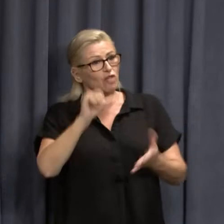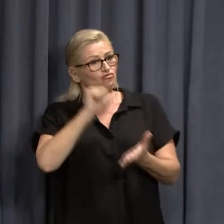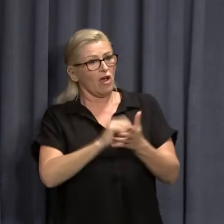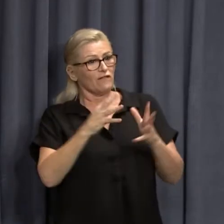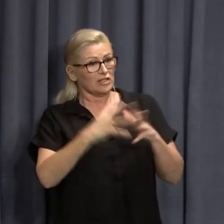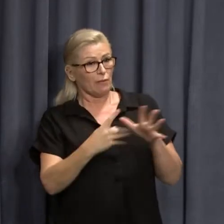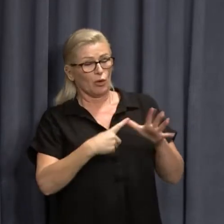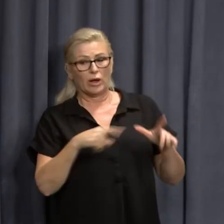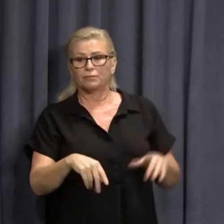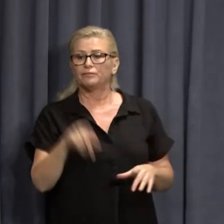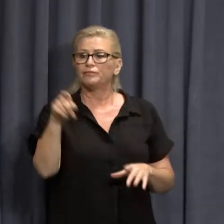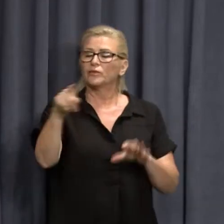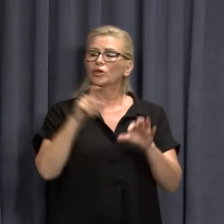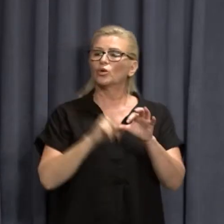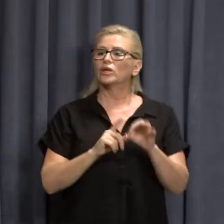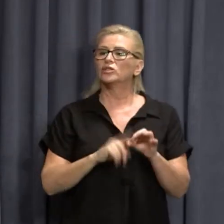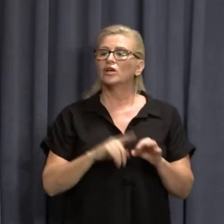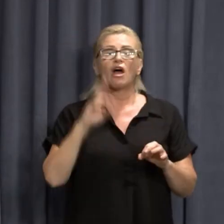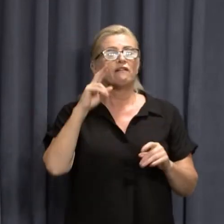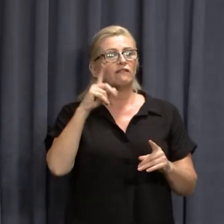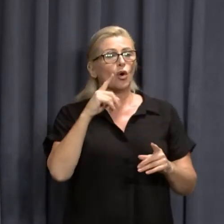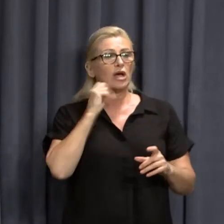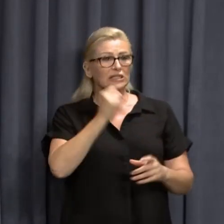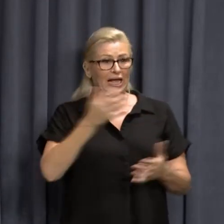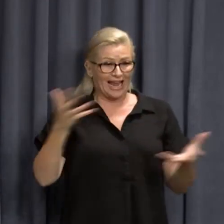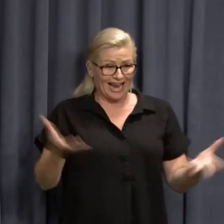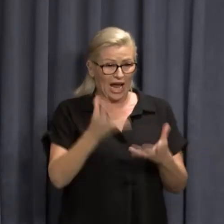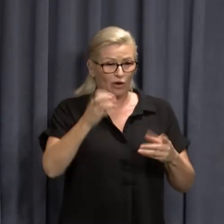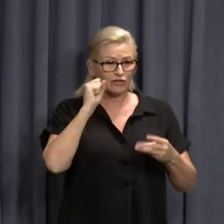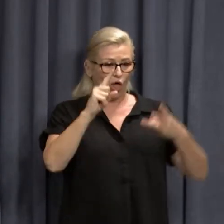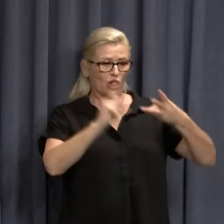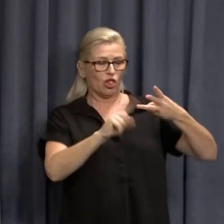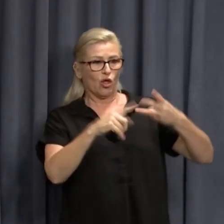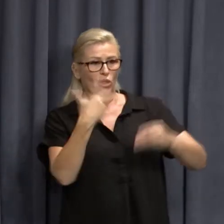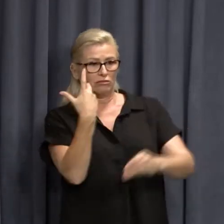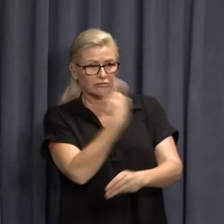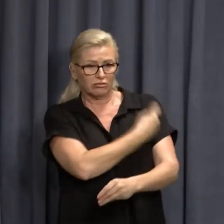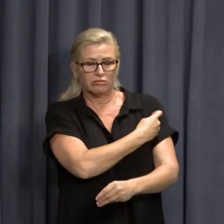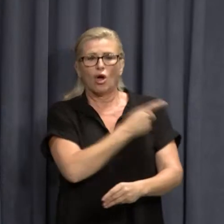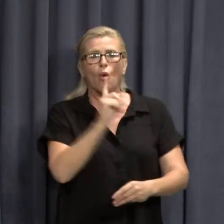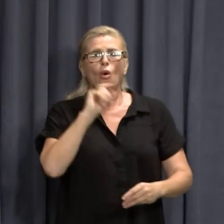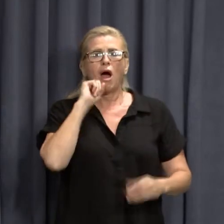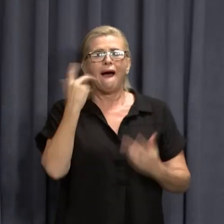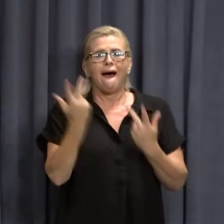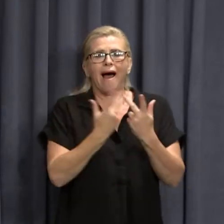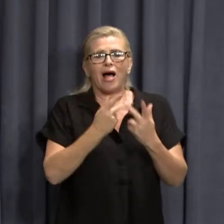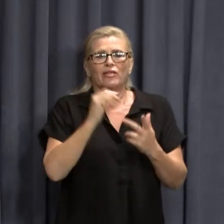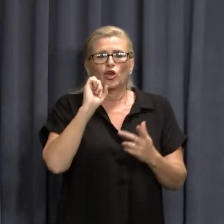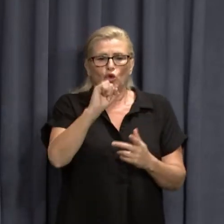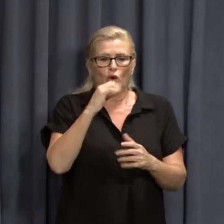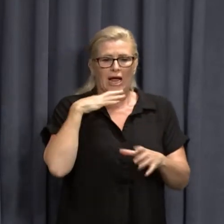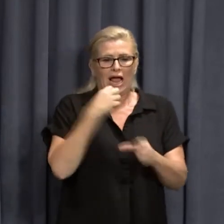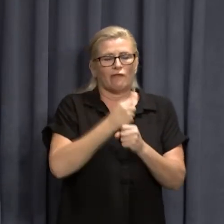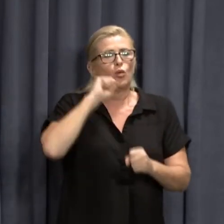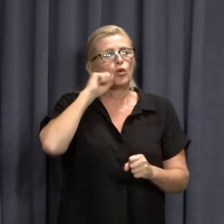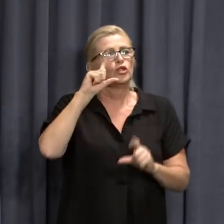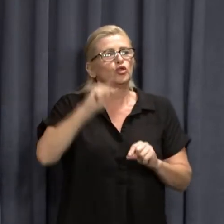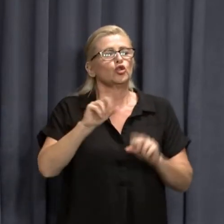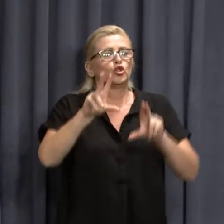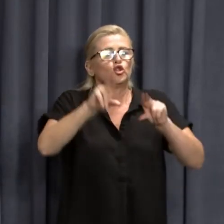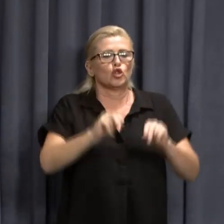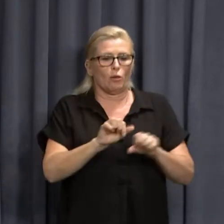pushing the third dose vaccination, what is your government going to do with this extra time to avoid the catastrophe